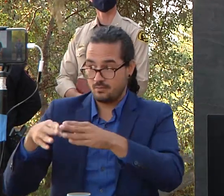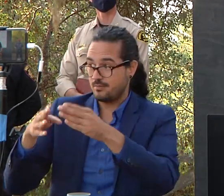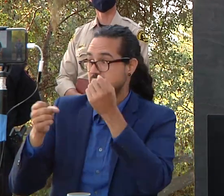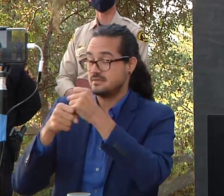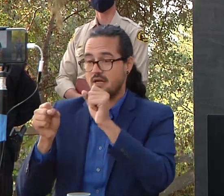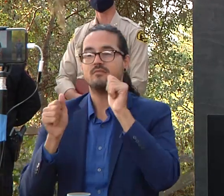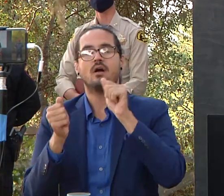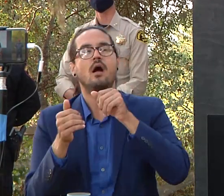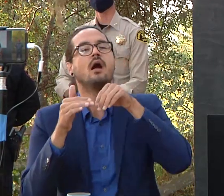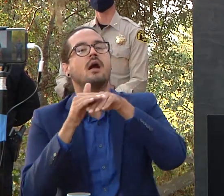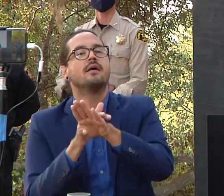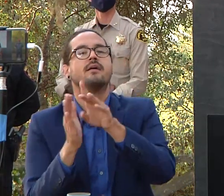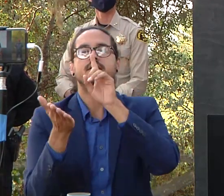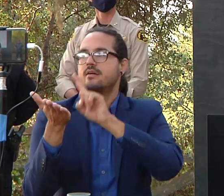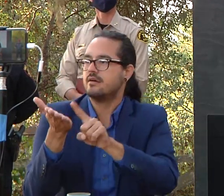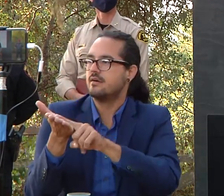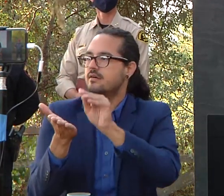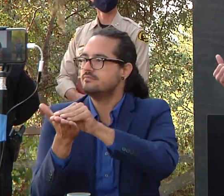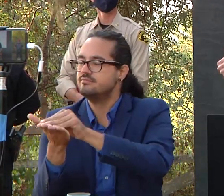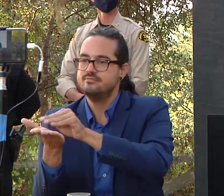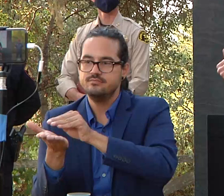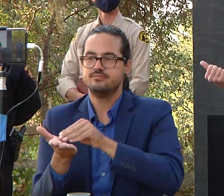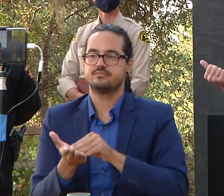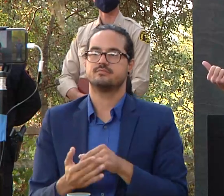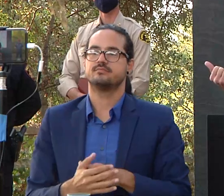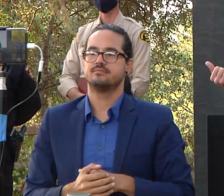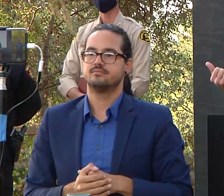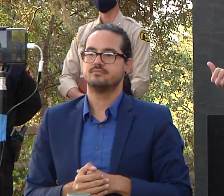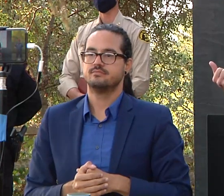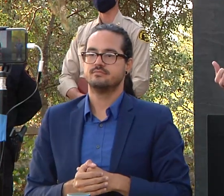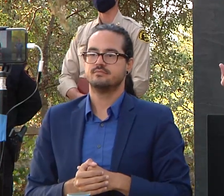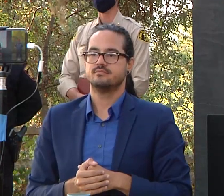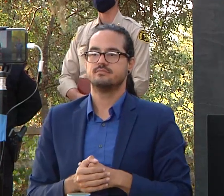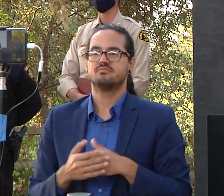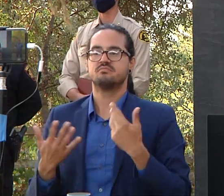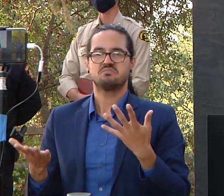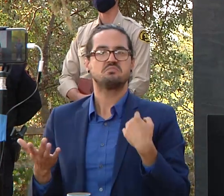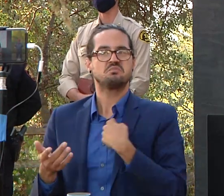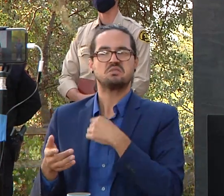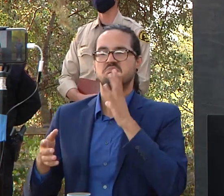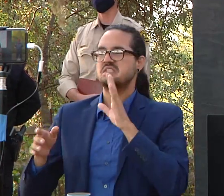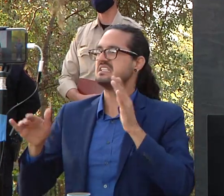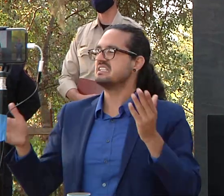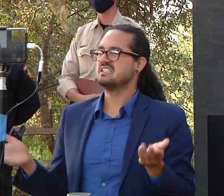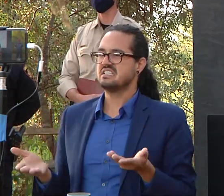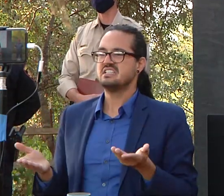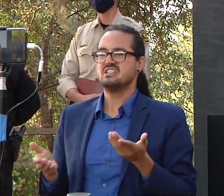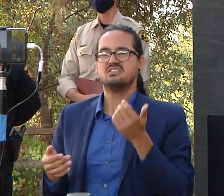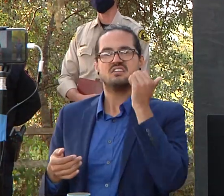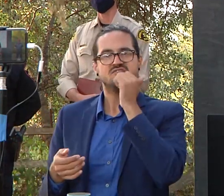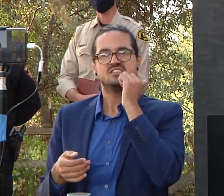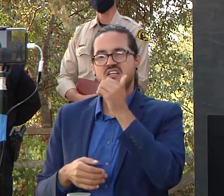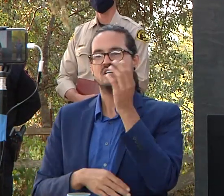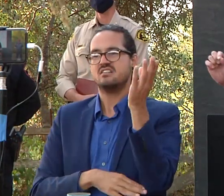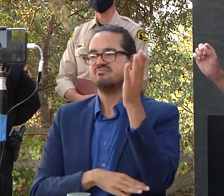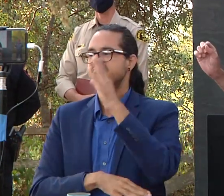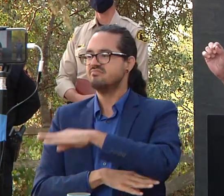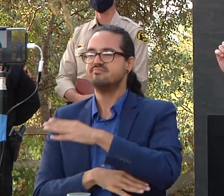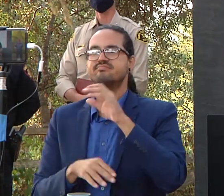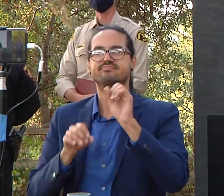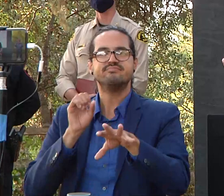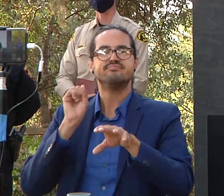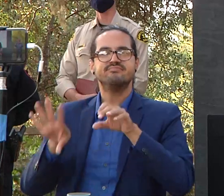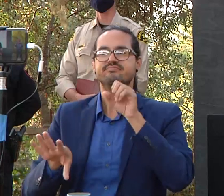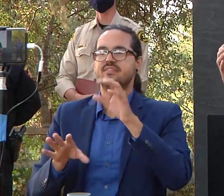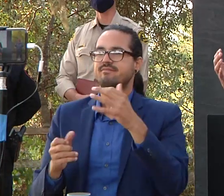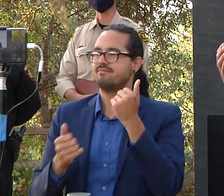all right so just a final note just want to say thank you i know we stand up here uh a couple times a day and and speak about the incident but we are a very